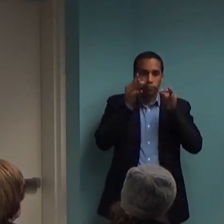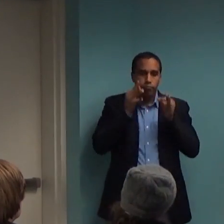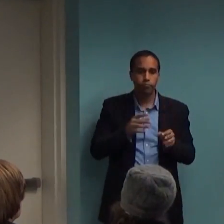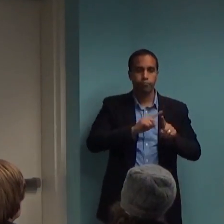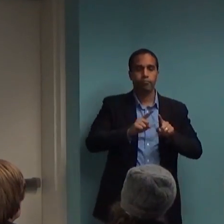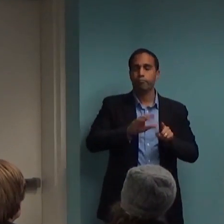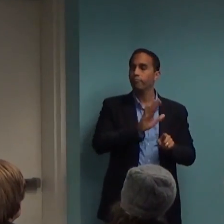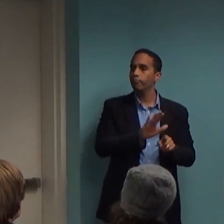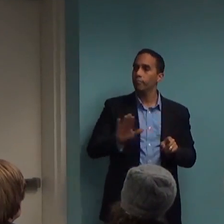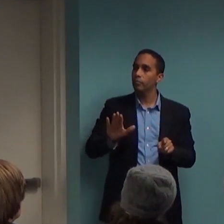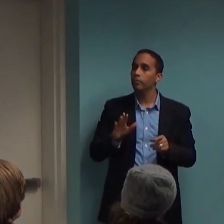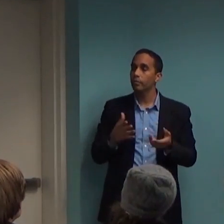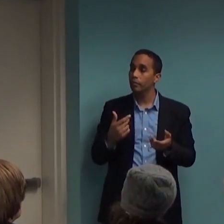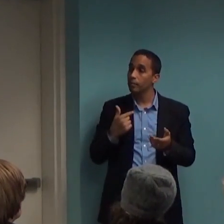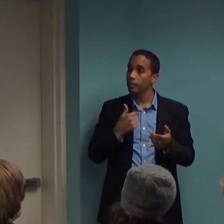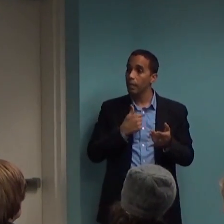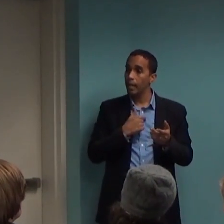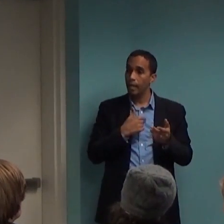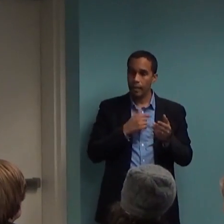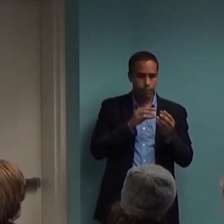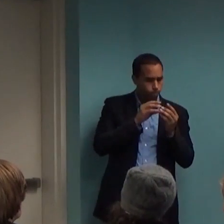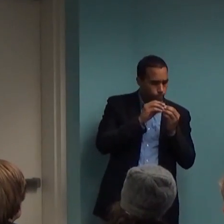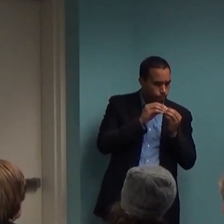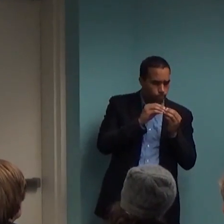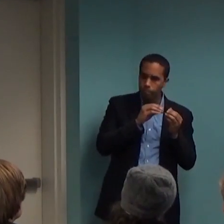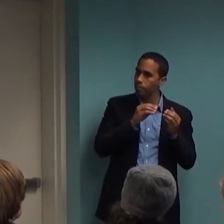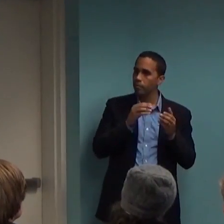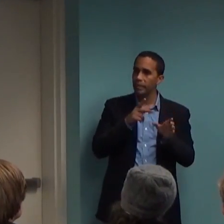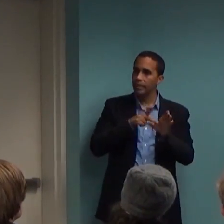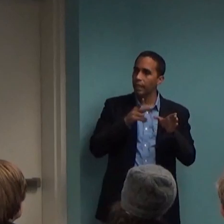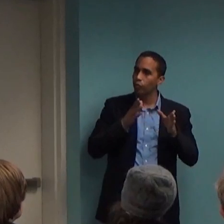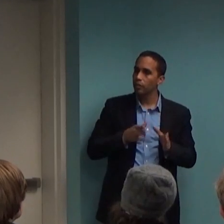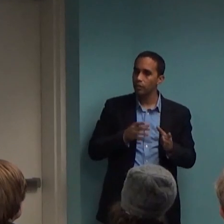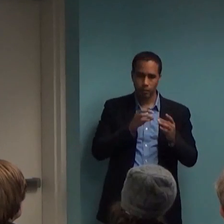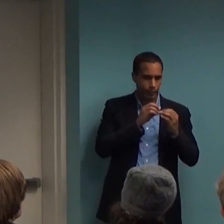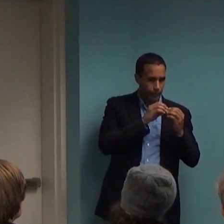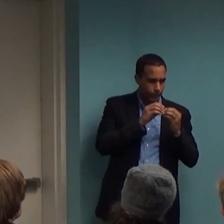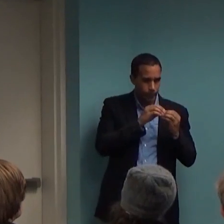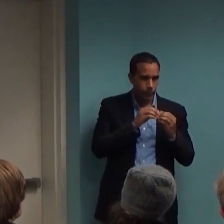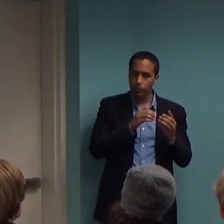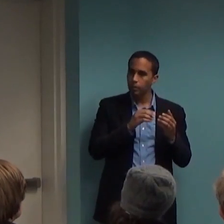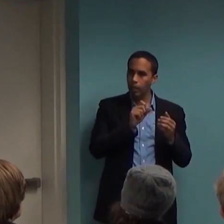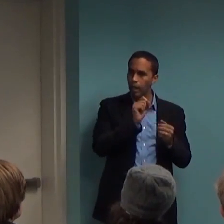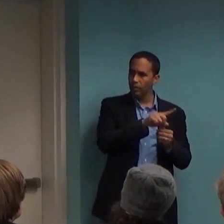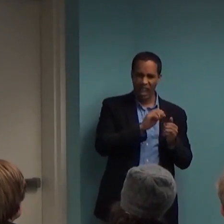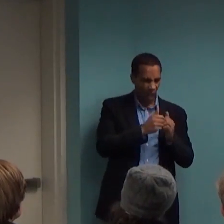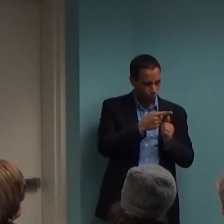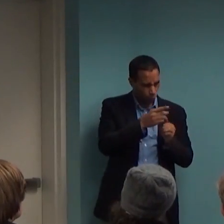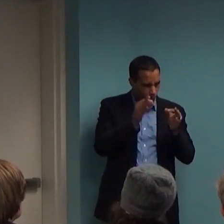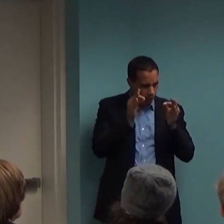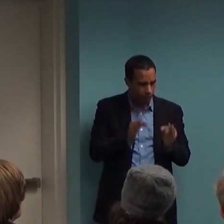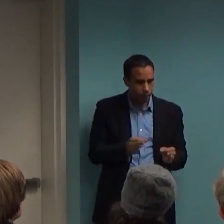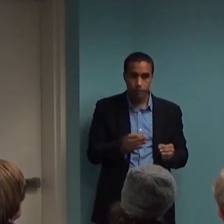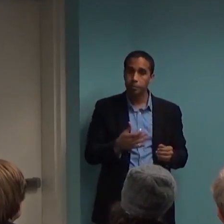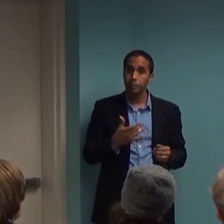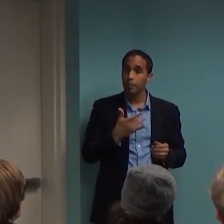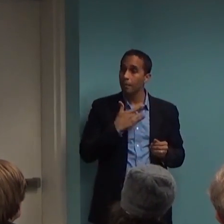when I consult with psychiatrists who are grappling with this, you know, really, there should be some observable